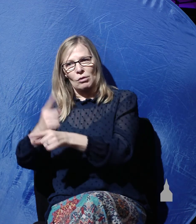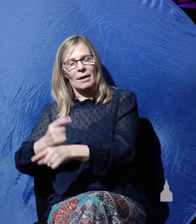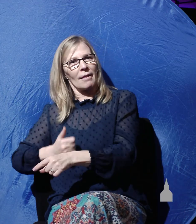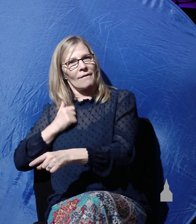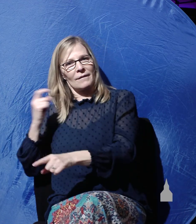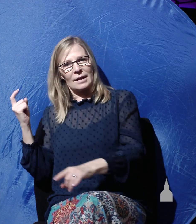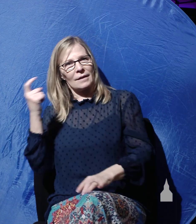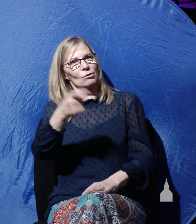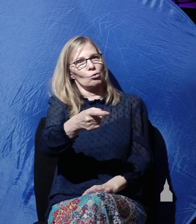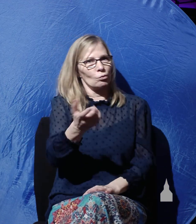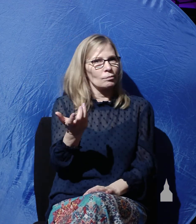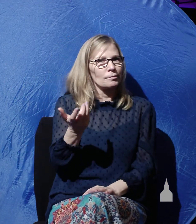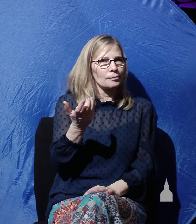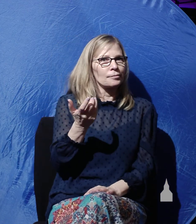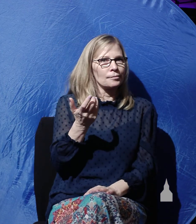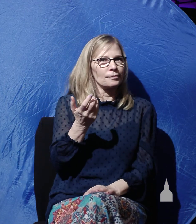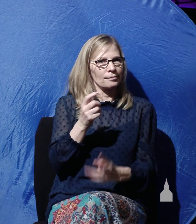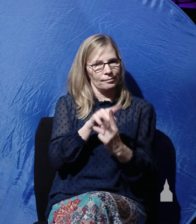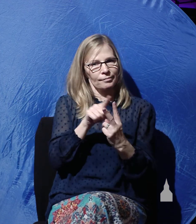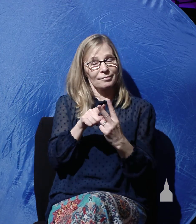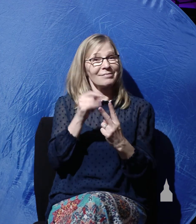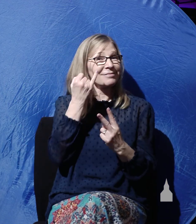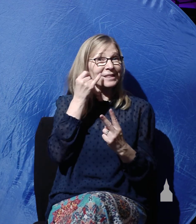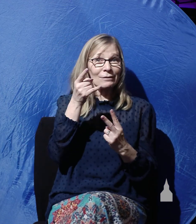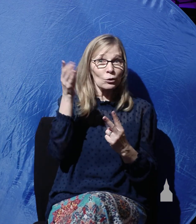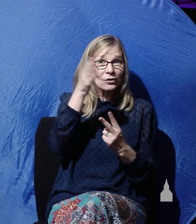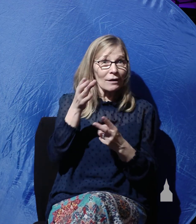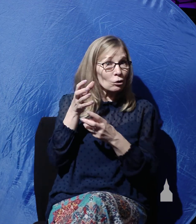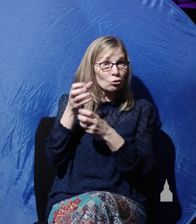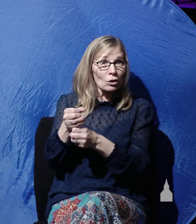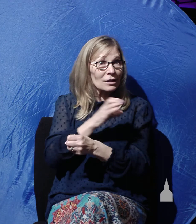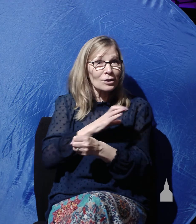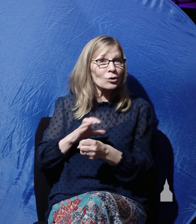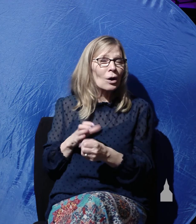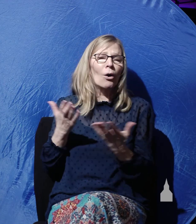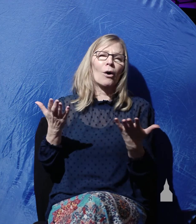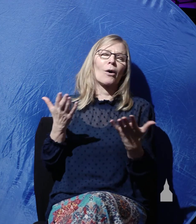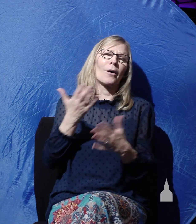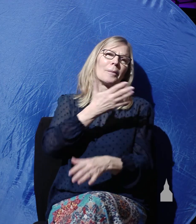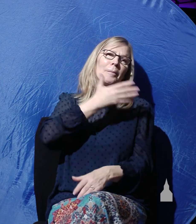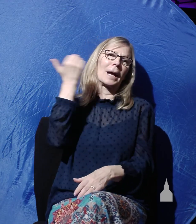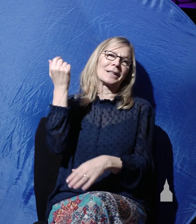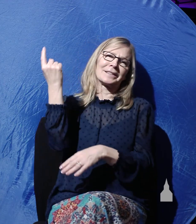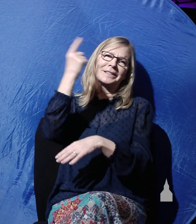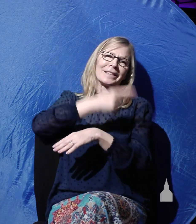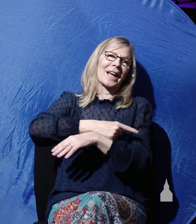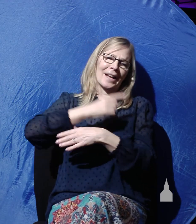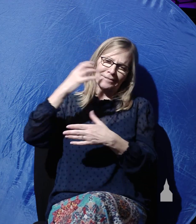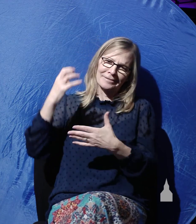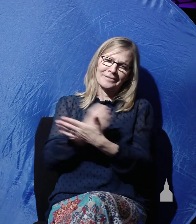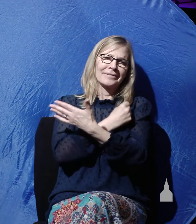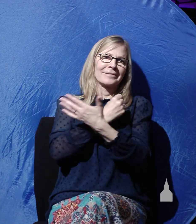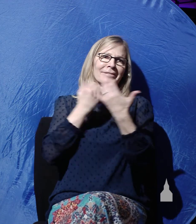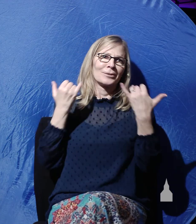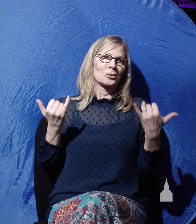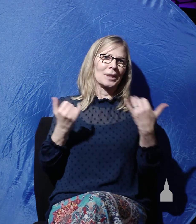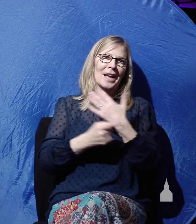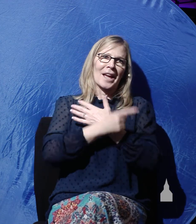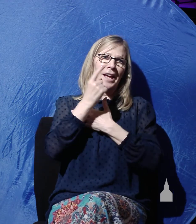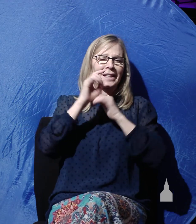Now, if you've never trusted Christ, what better day to do that than today? Easter Sunday,